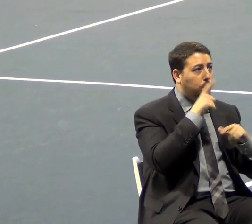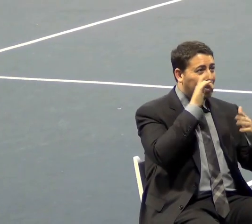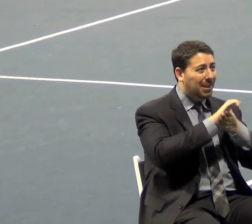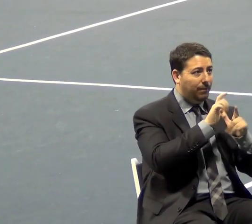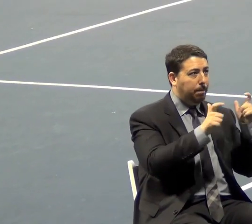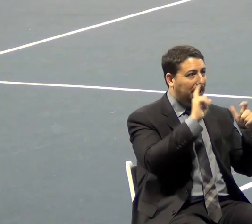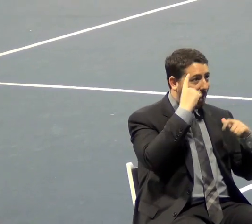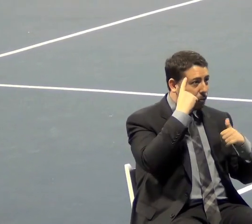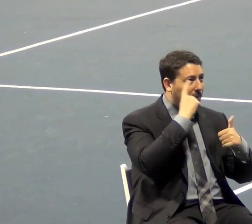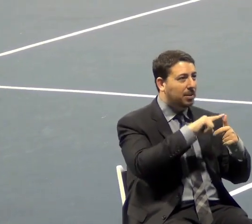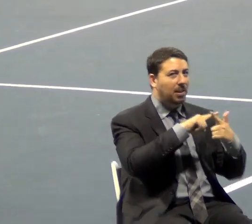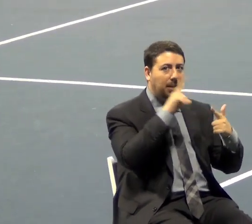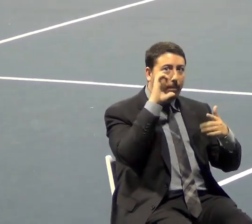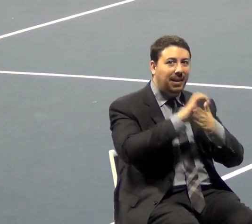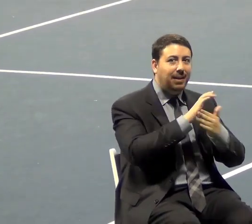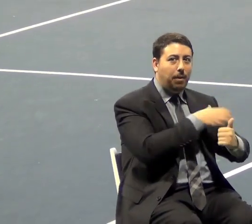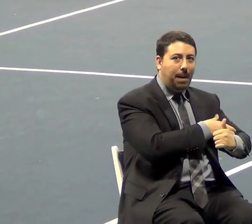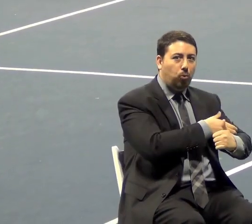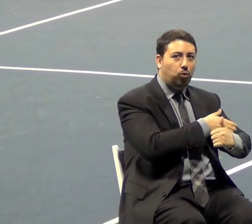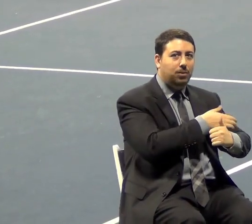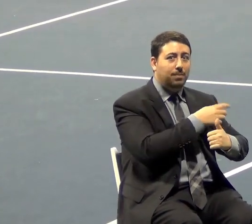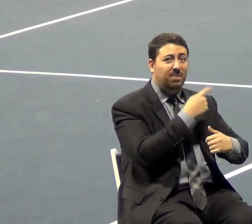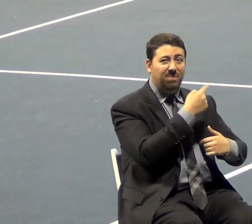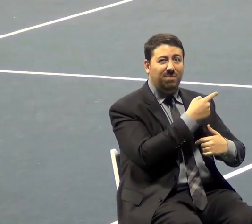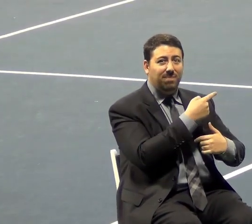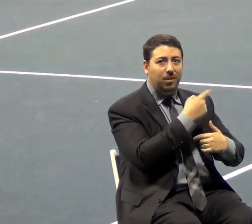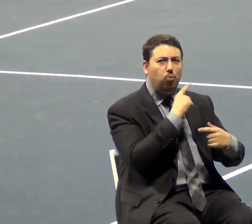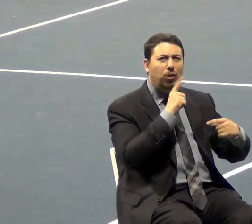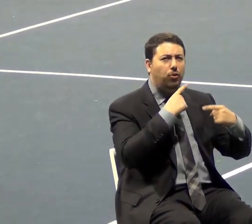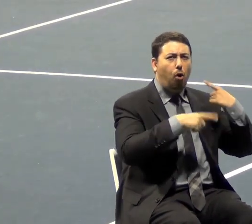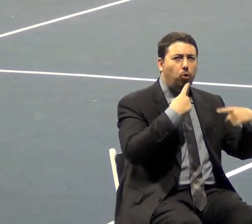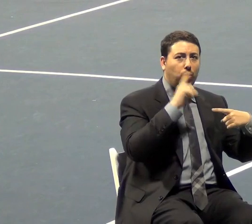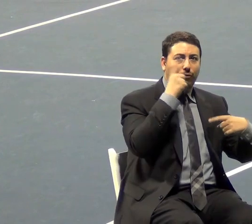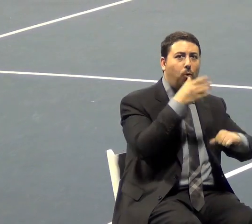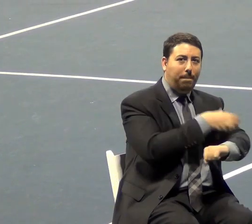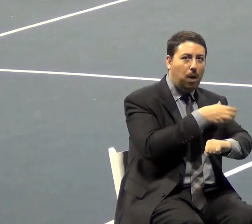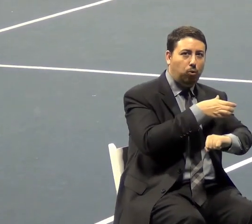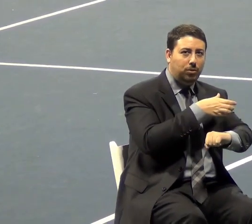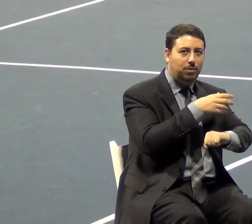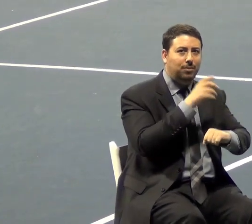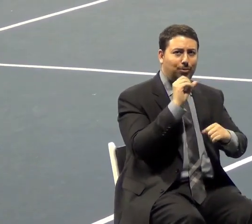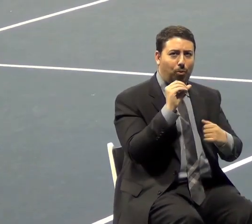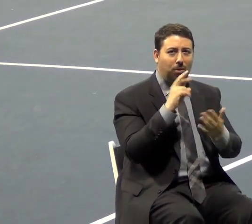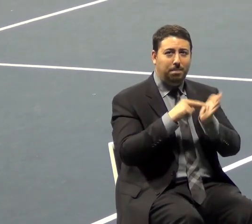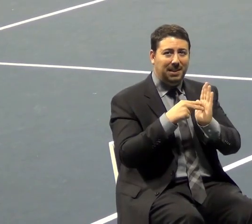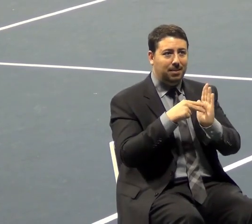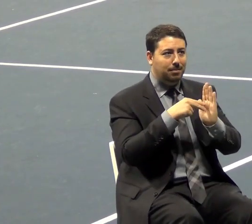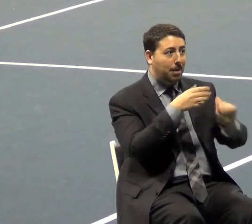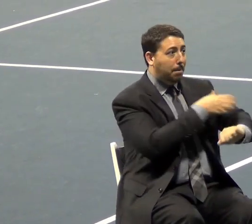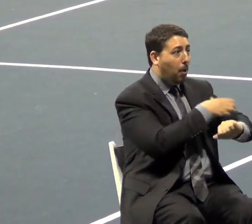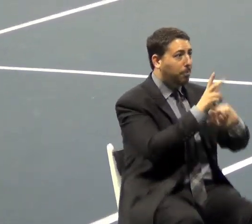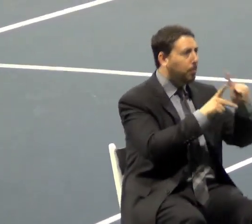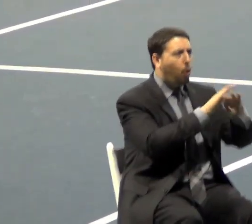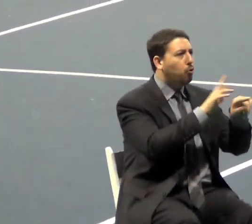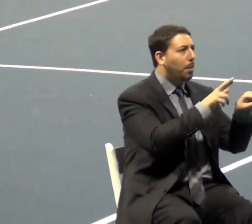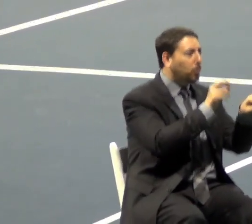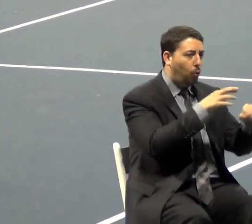power, they're arguing over power today. That's what they're arguing over. Will it be the power brokers on the Republican side or the Democratic side? That's what the whole